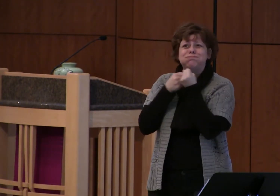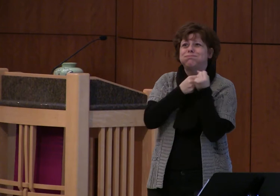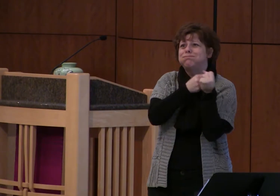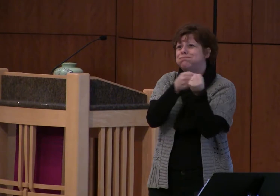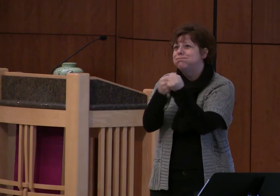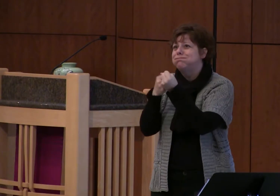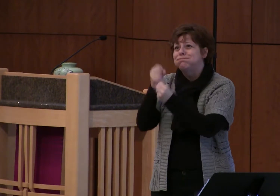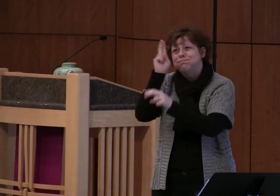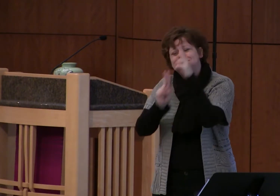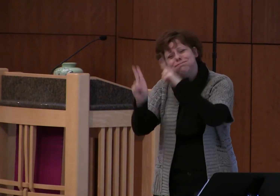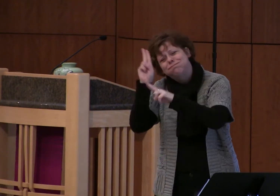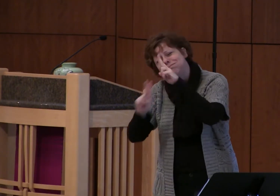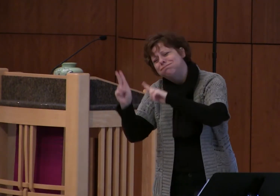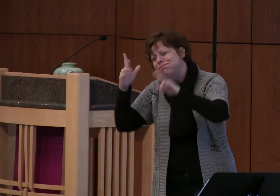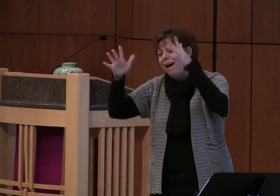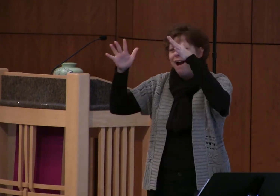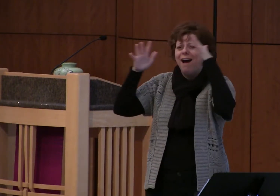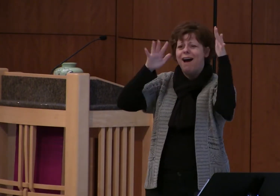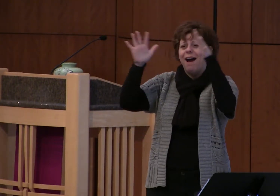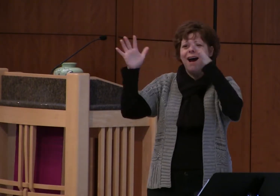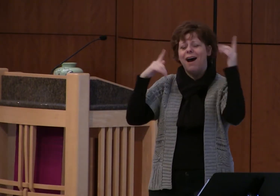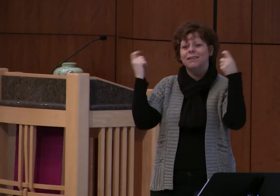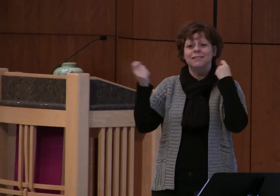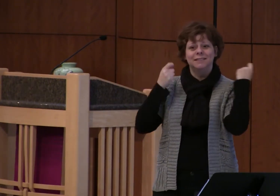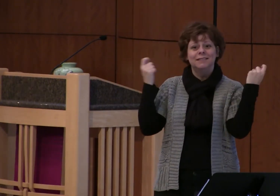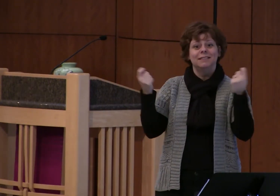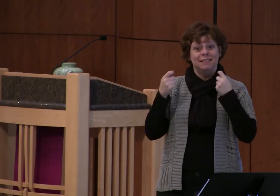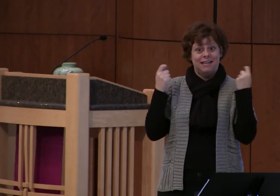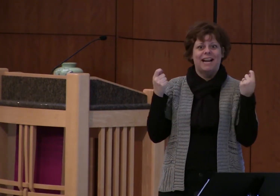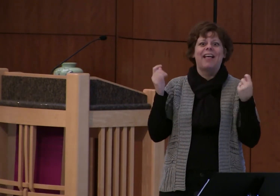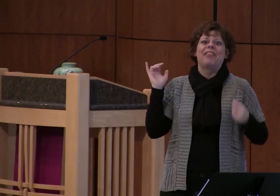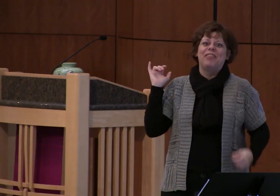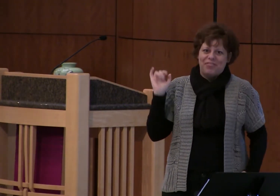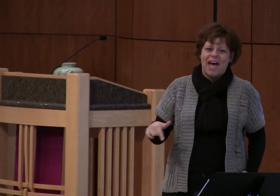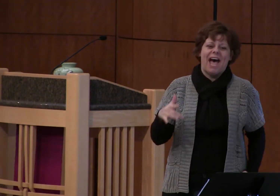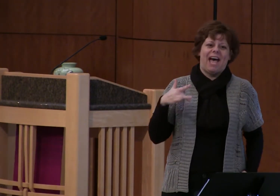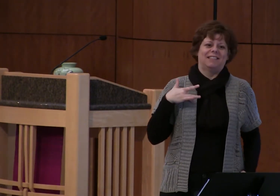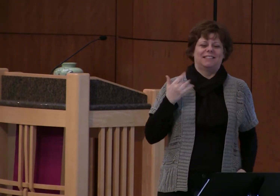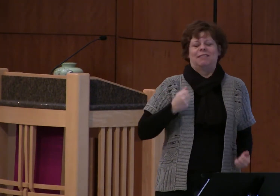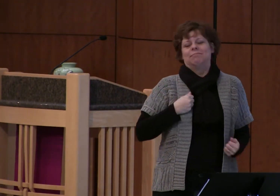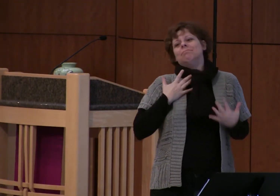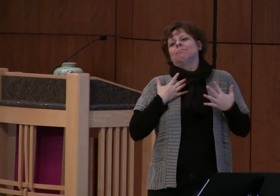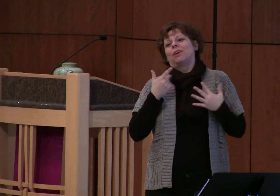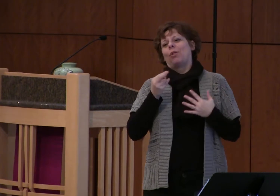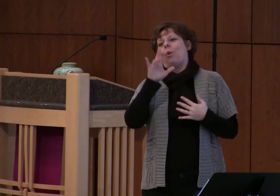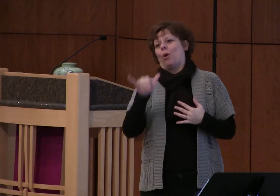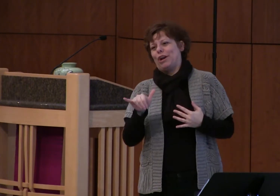honor the players and they celebrate I mean that is a scene of glory we get that